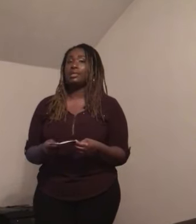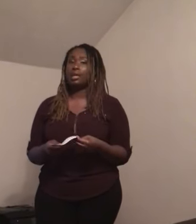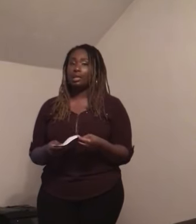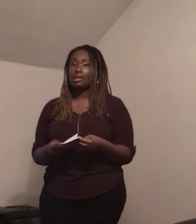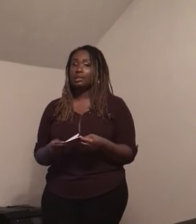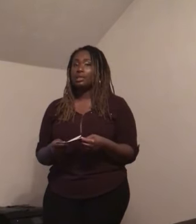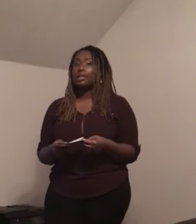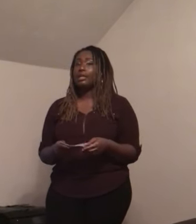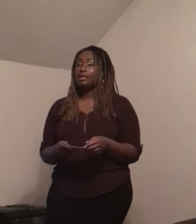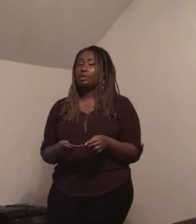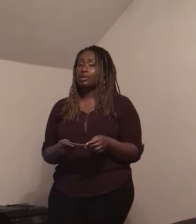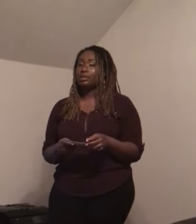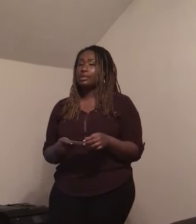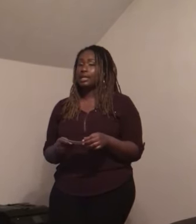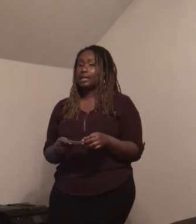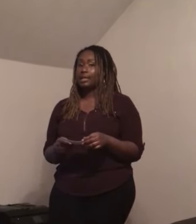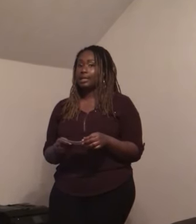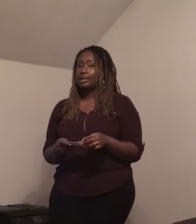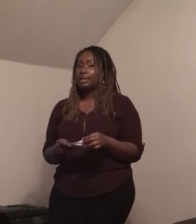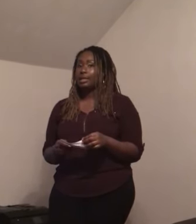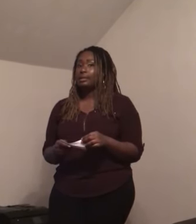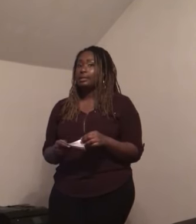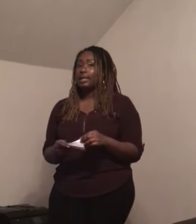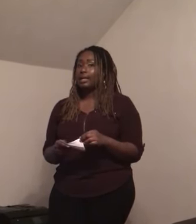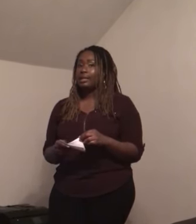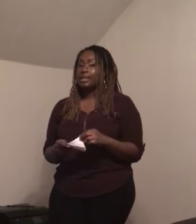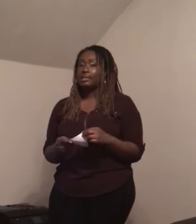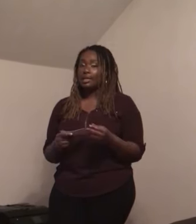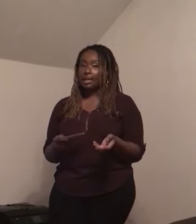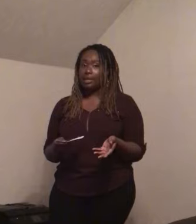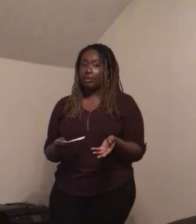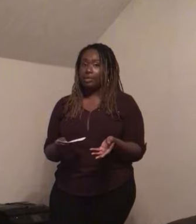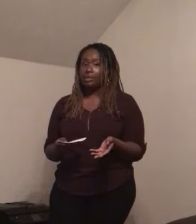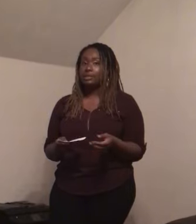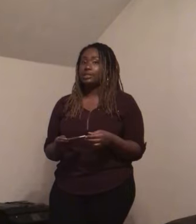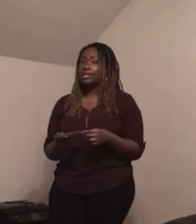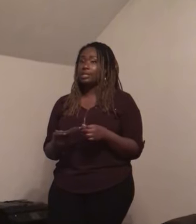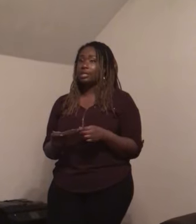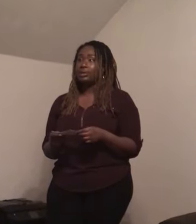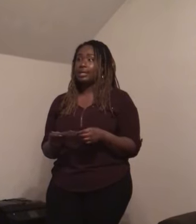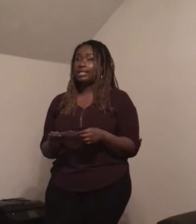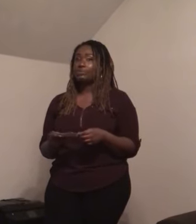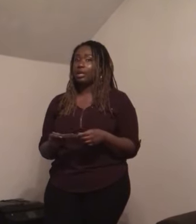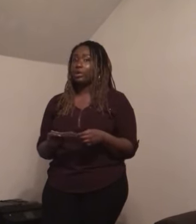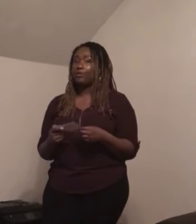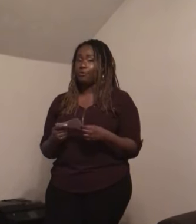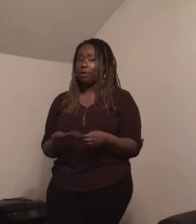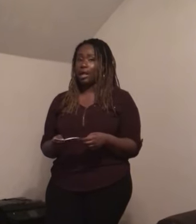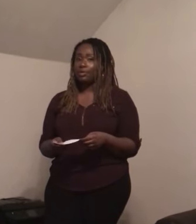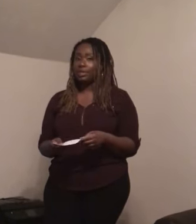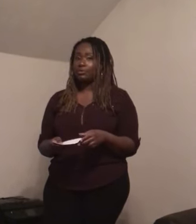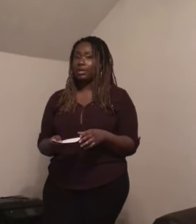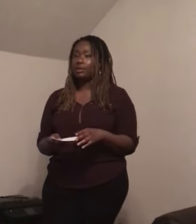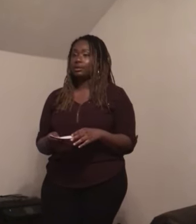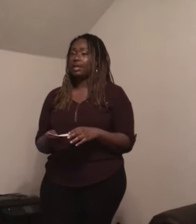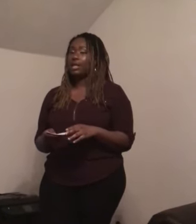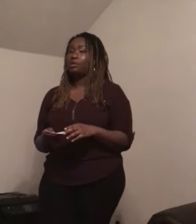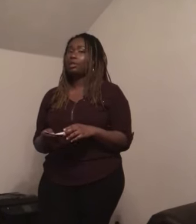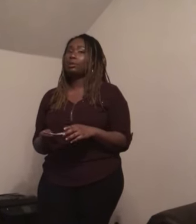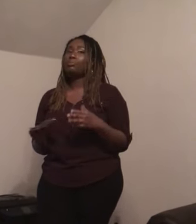English and you learn sign, that is a second language. Consider it as being a foreign language as well. So, anything you learn